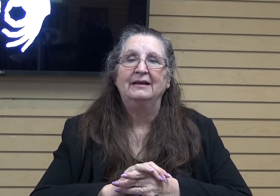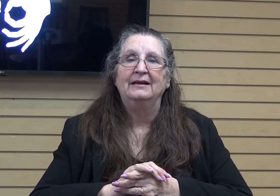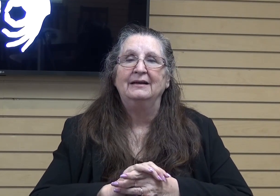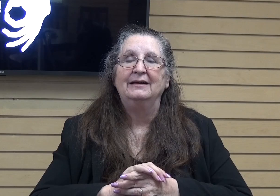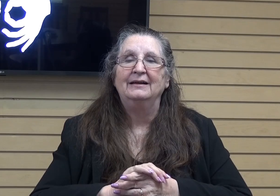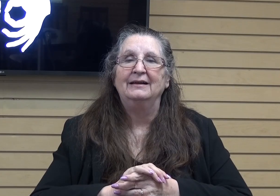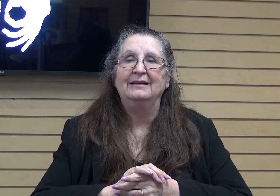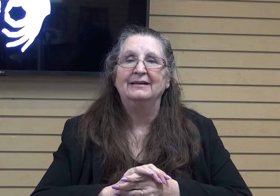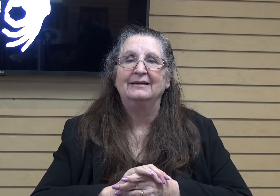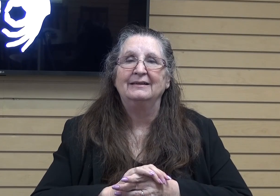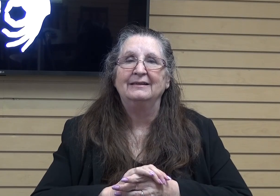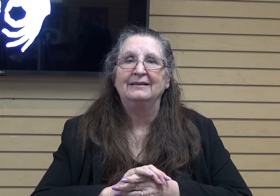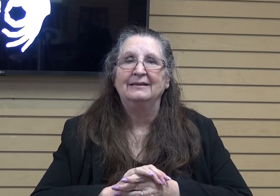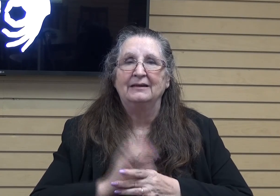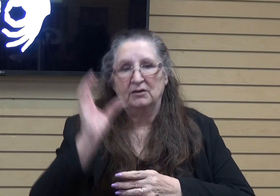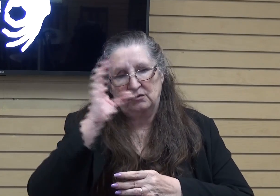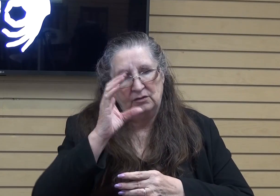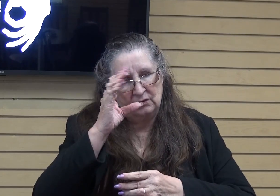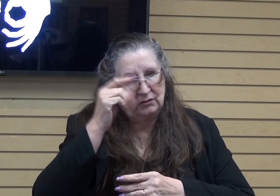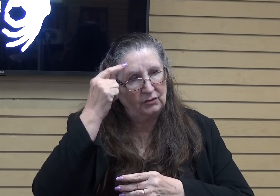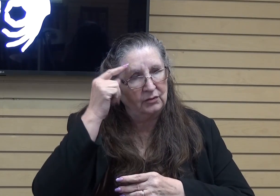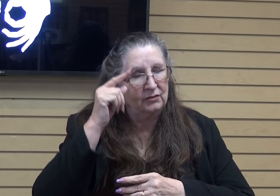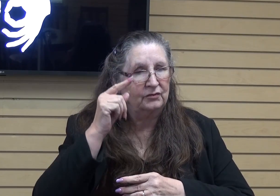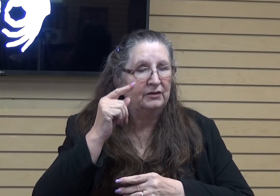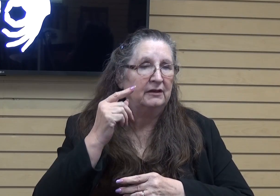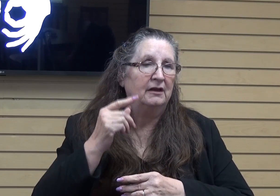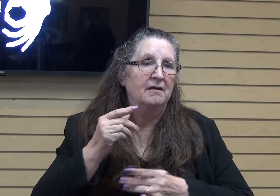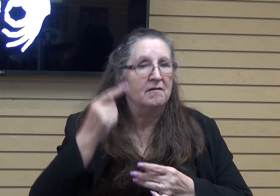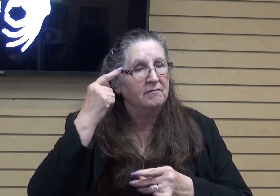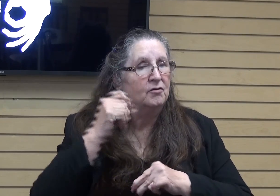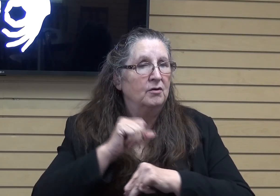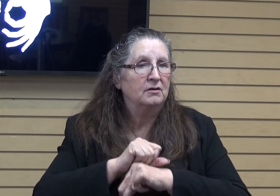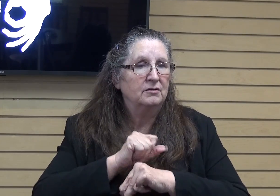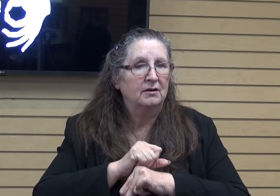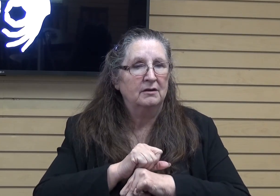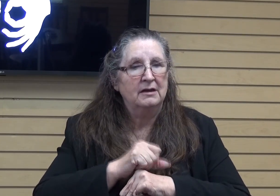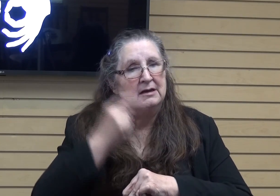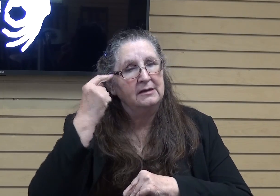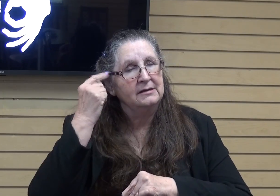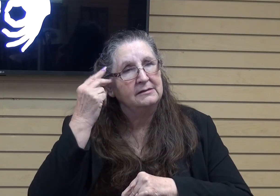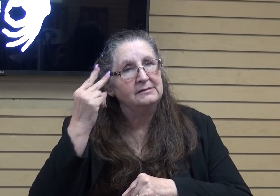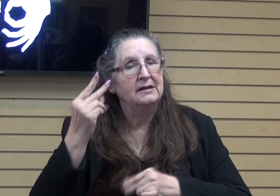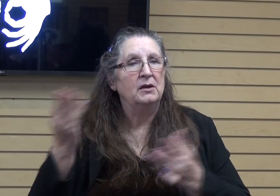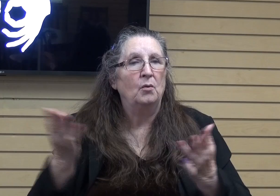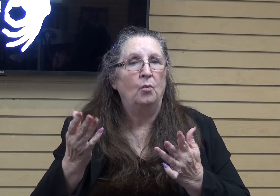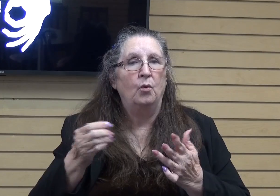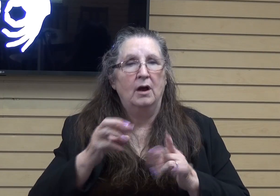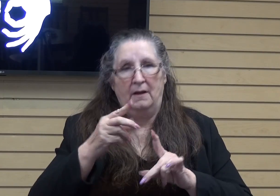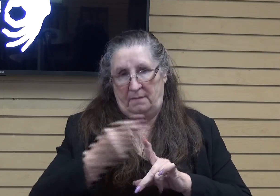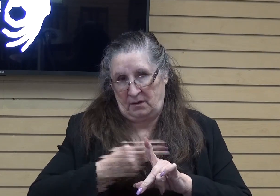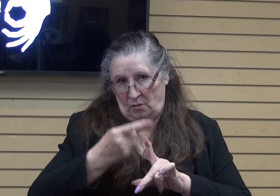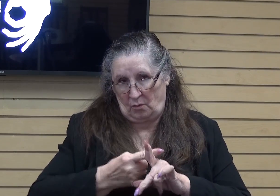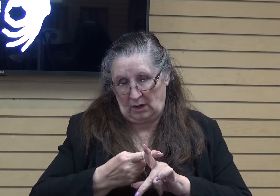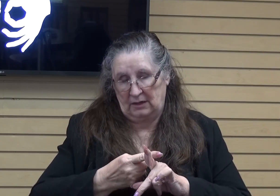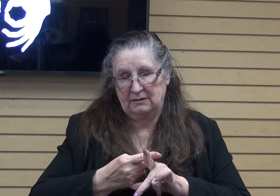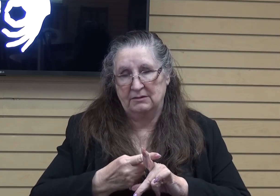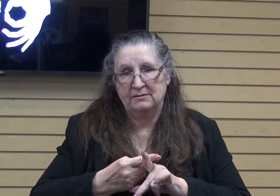So, I was going to go looking around, seeing what rent was and stuff. So, I talked to her first,